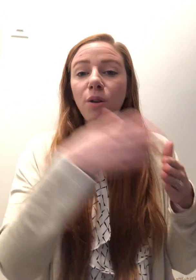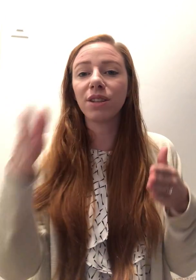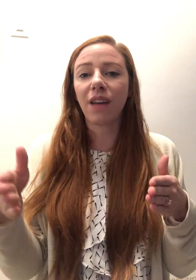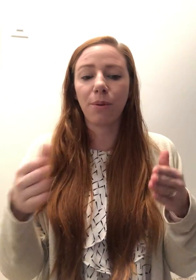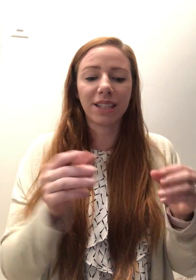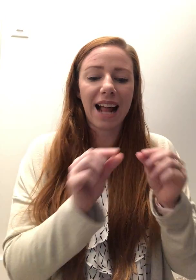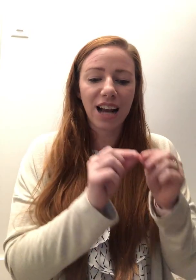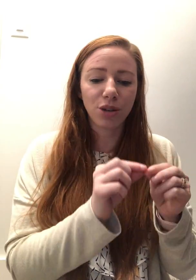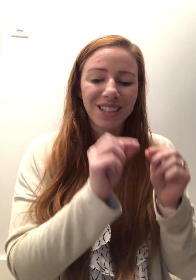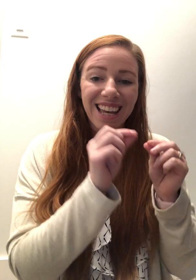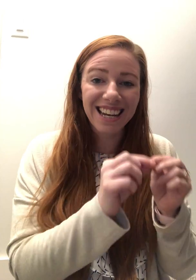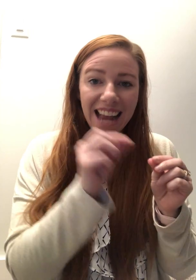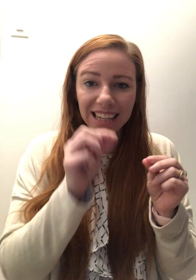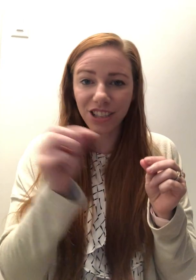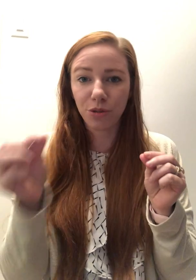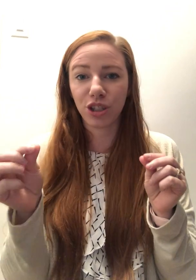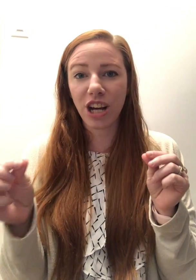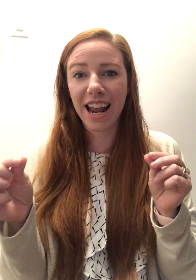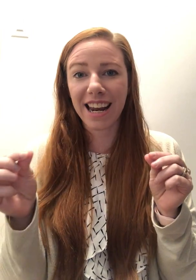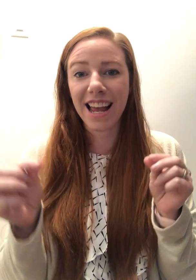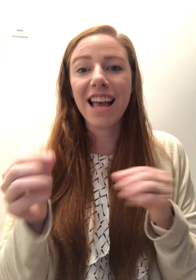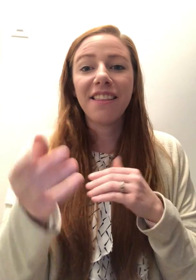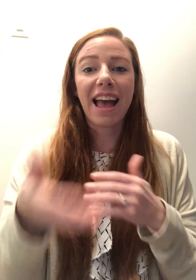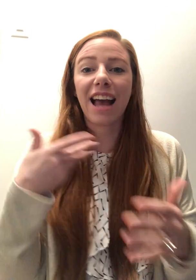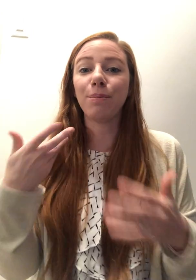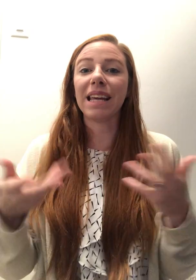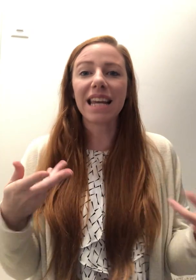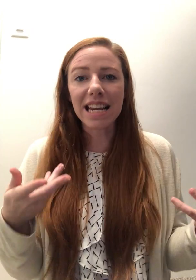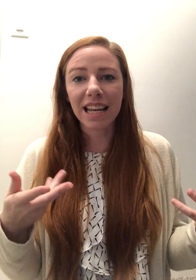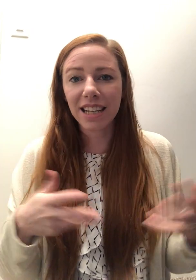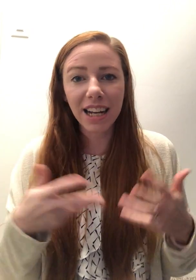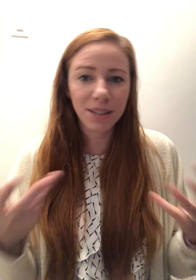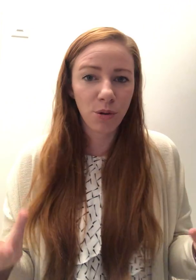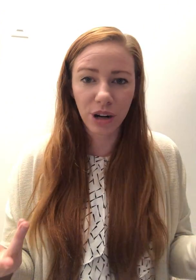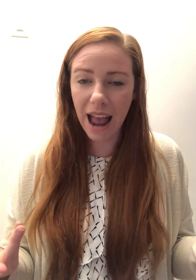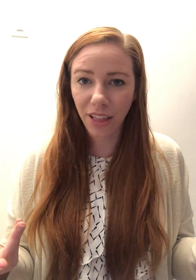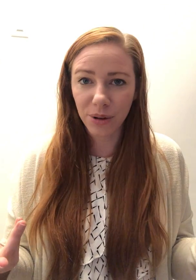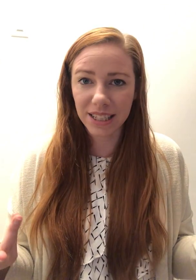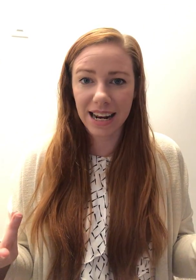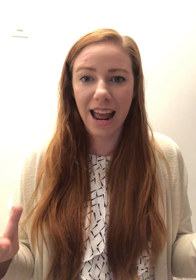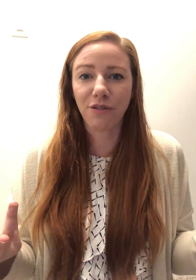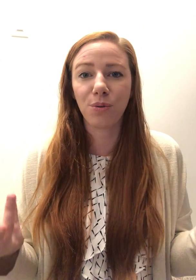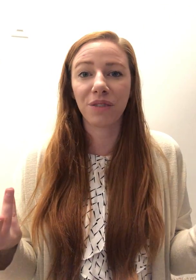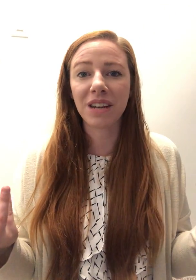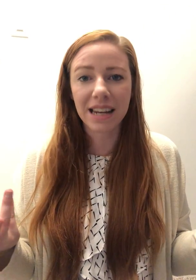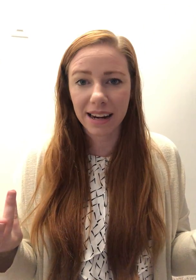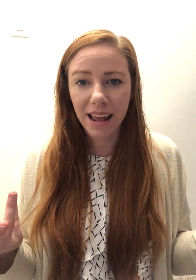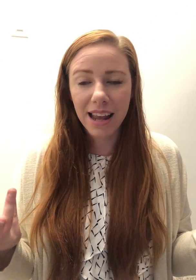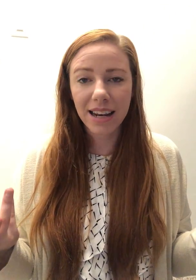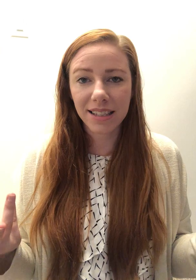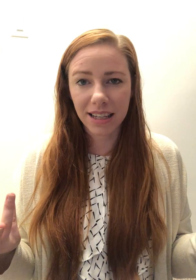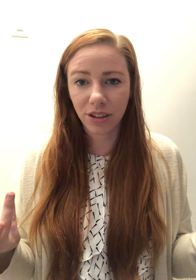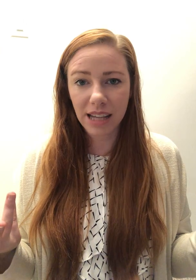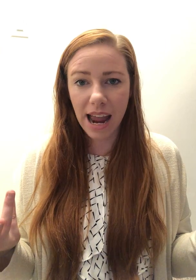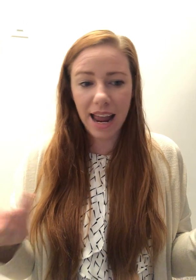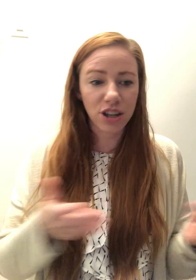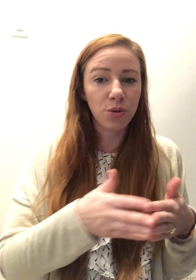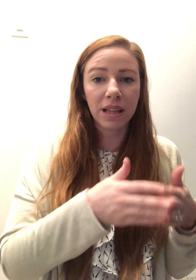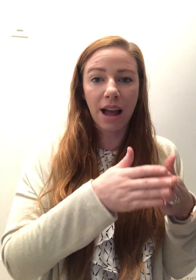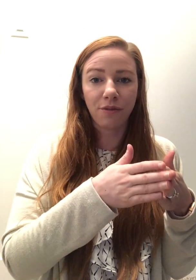bonus of that was it actually was connected to a chain that had me eating tons more calories than I ever would have needed in a single day and doing that